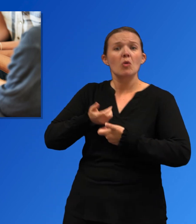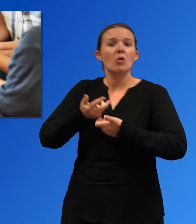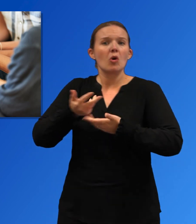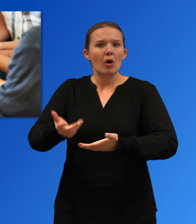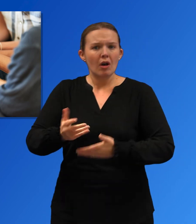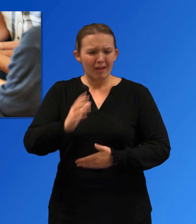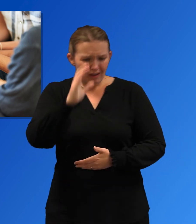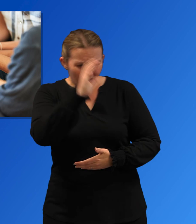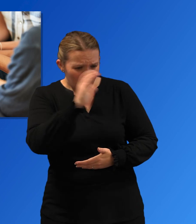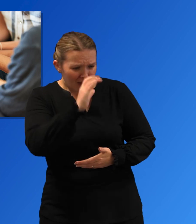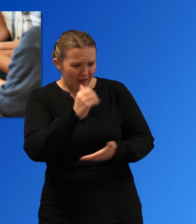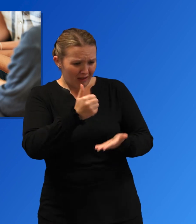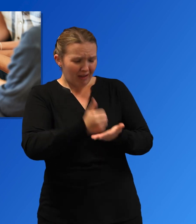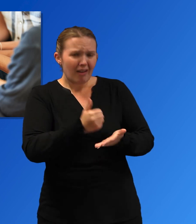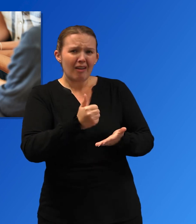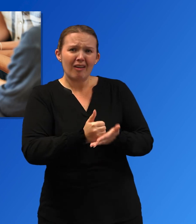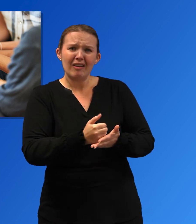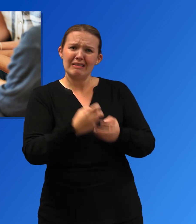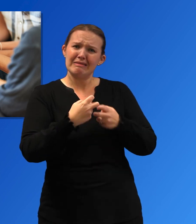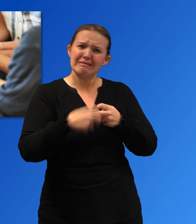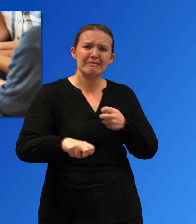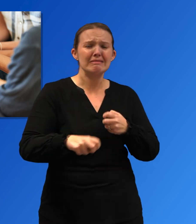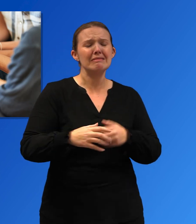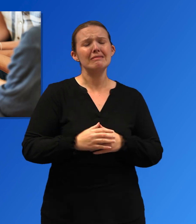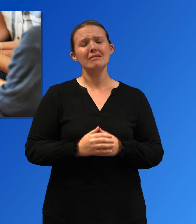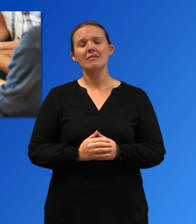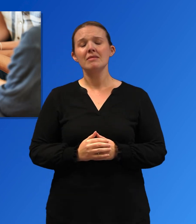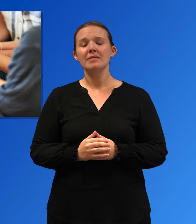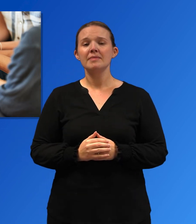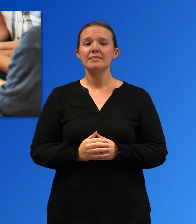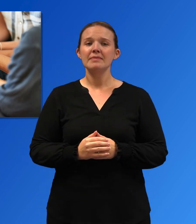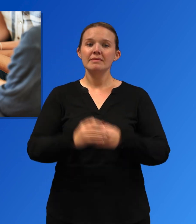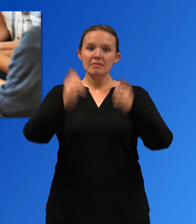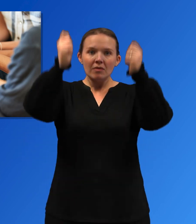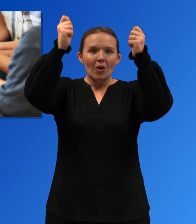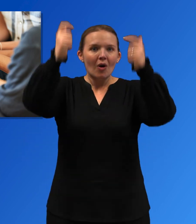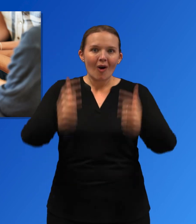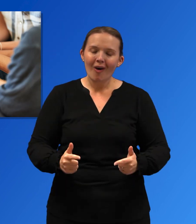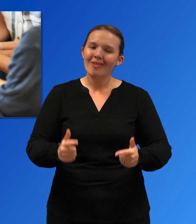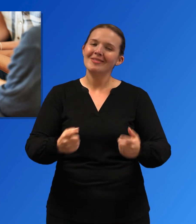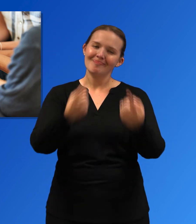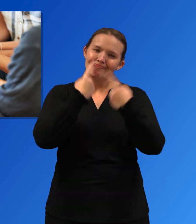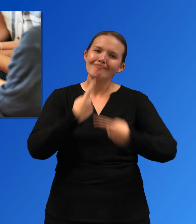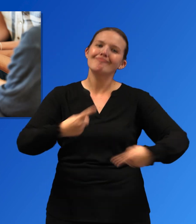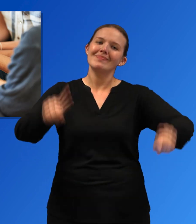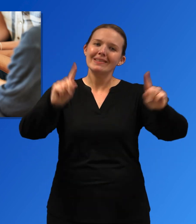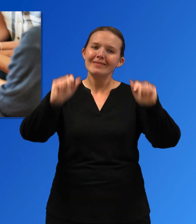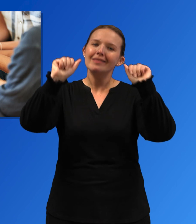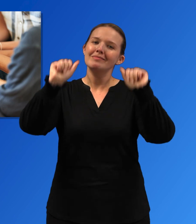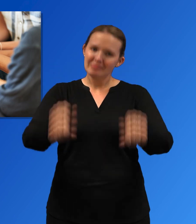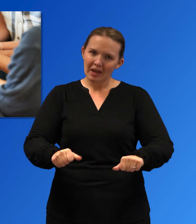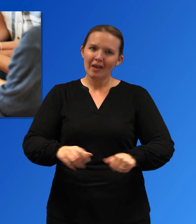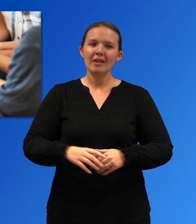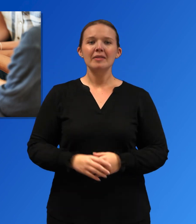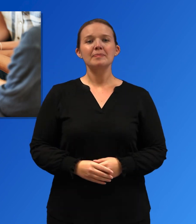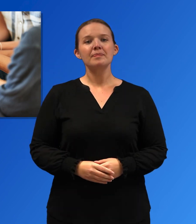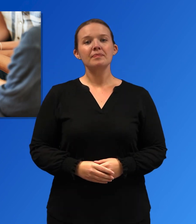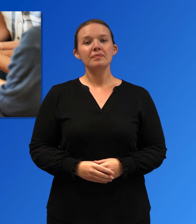Learn more about reducing stigma, which can be a major barrier to getting help. For more